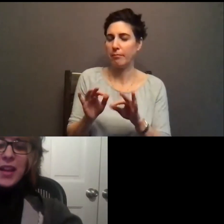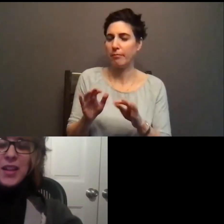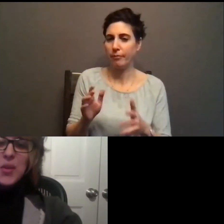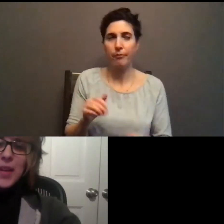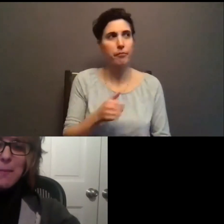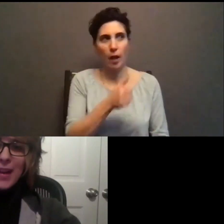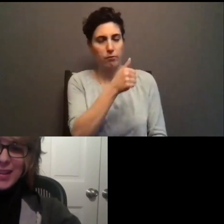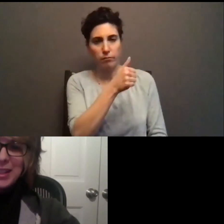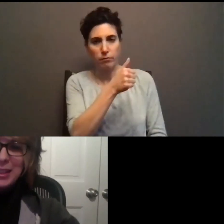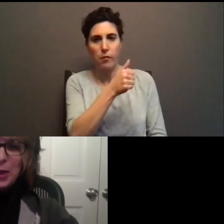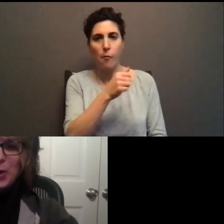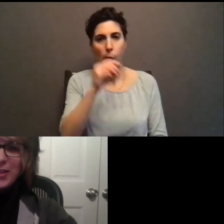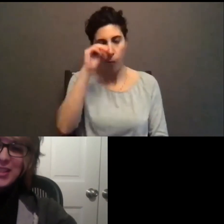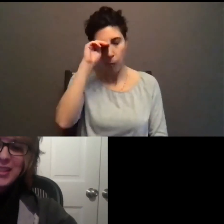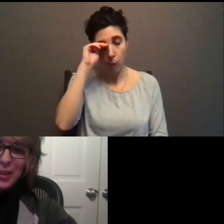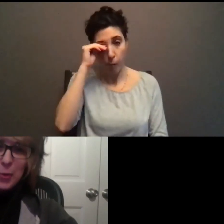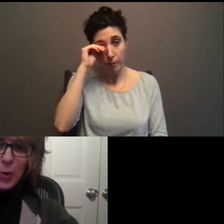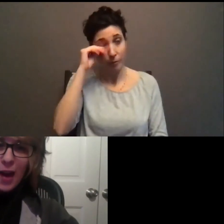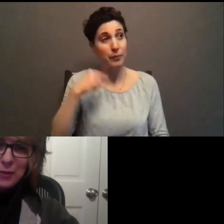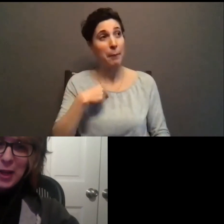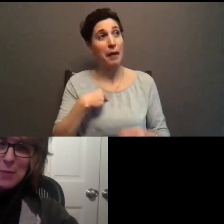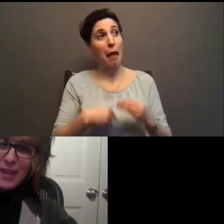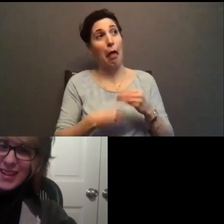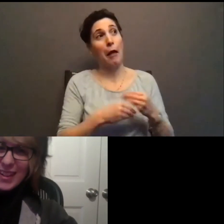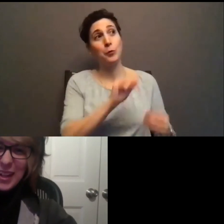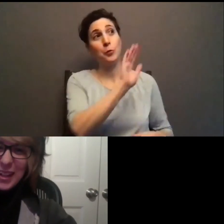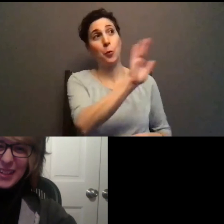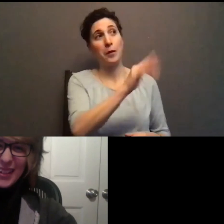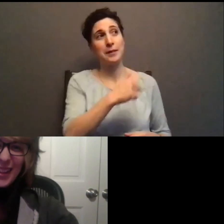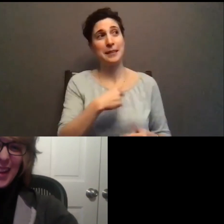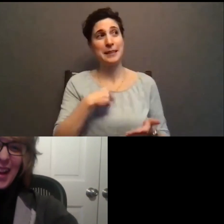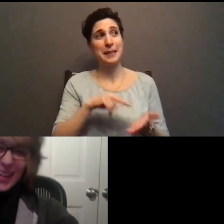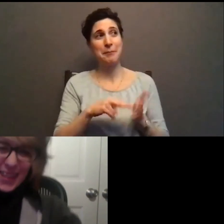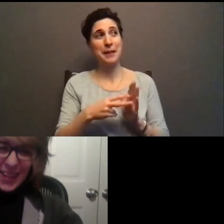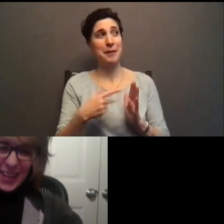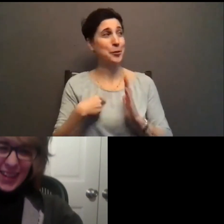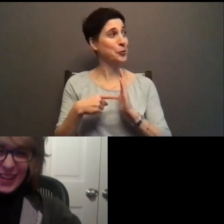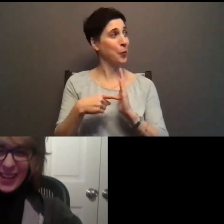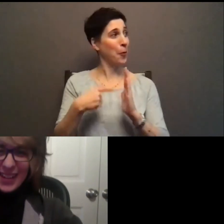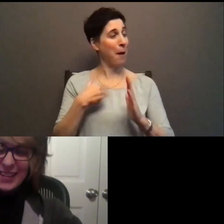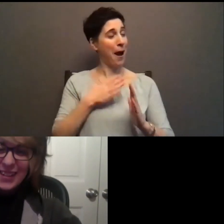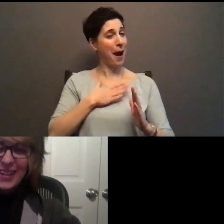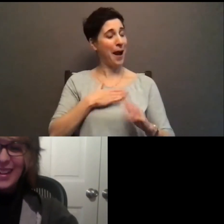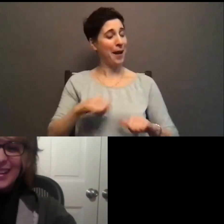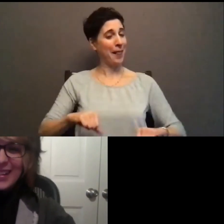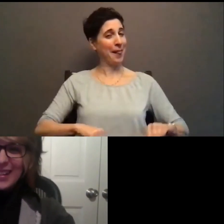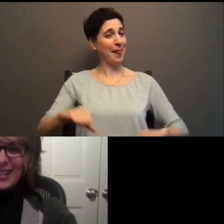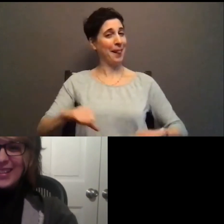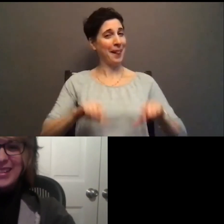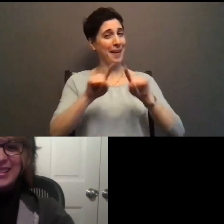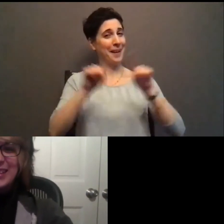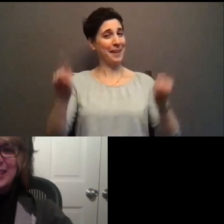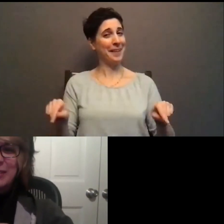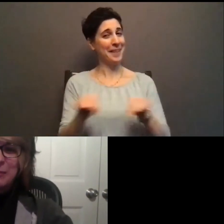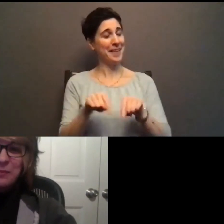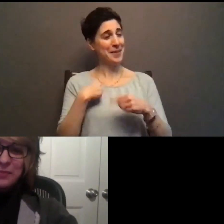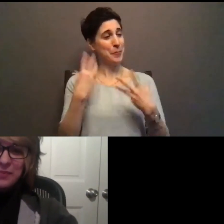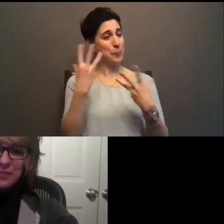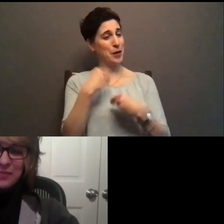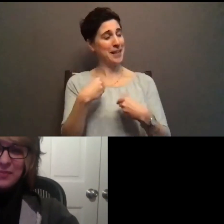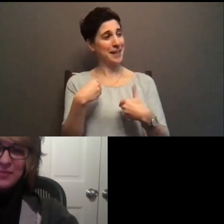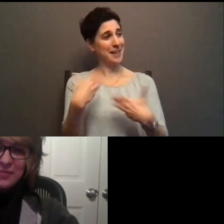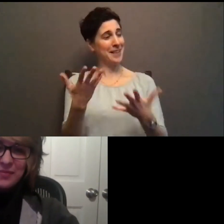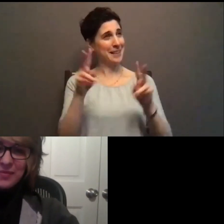it, it gives me a minute to linger on this little graphic I made. It's so pretty. And I will have to, uh, integrate